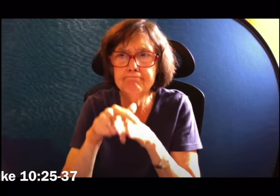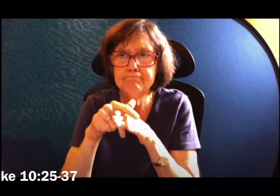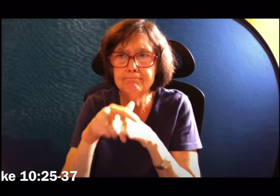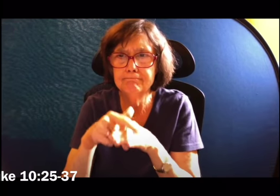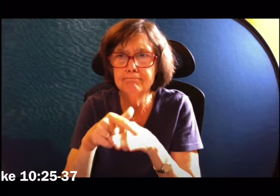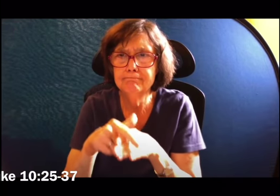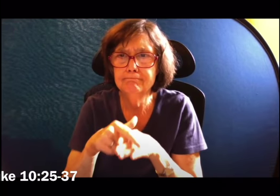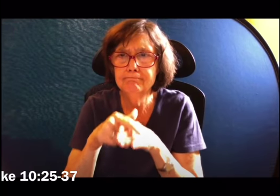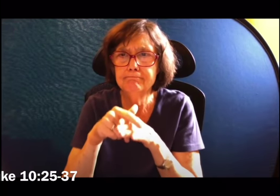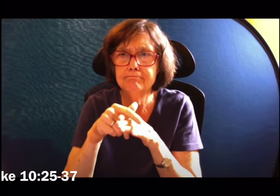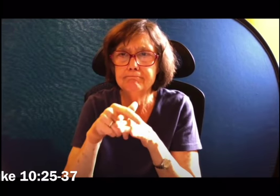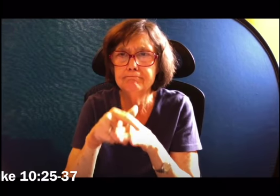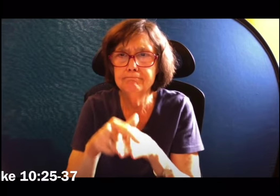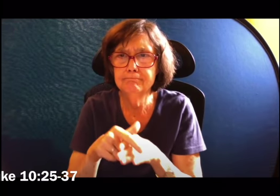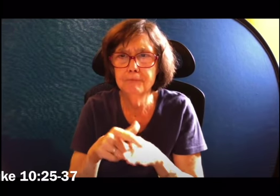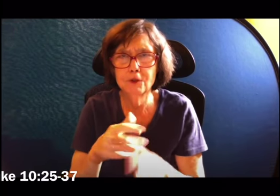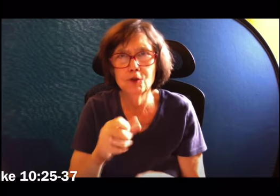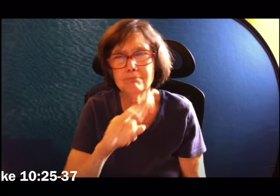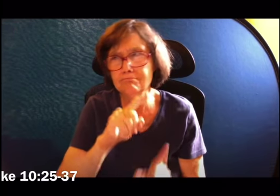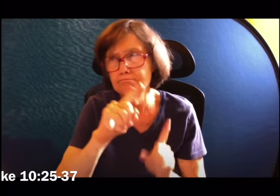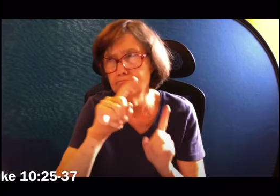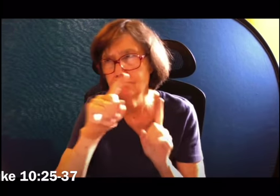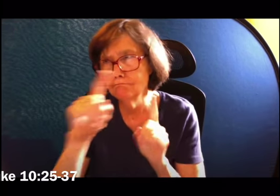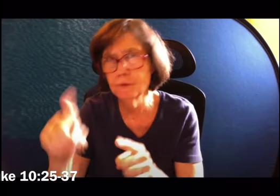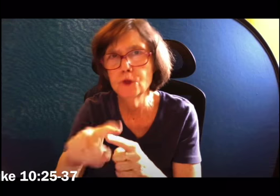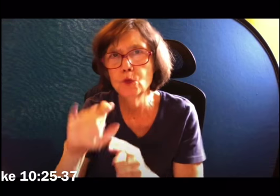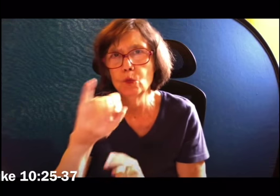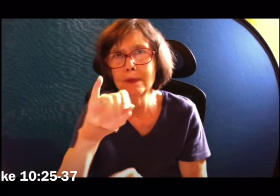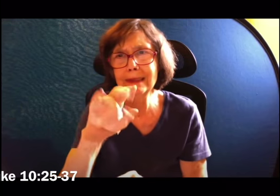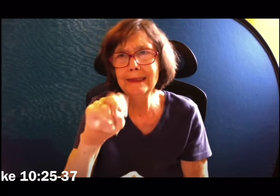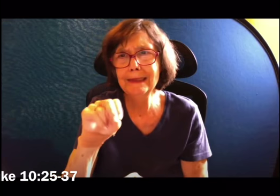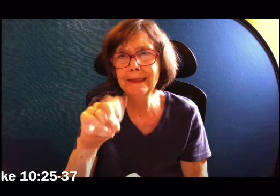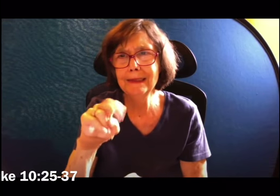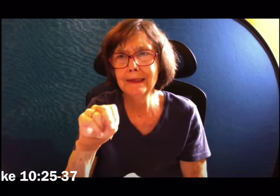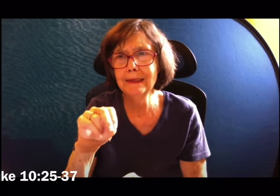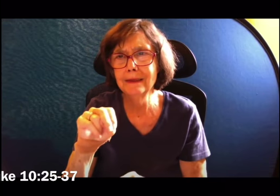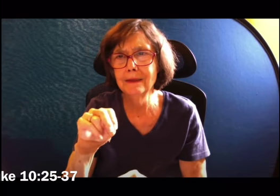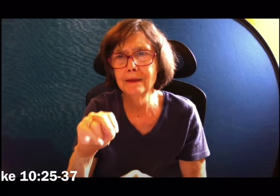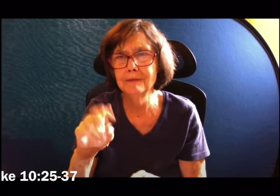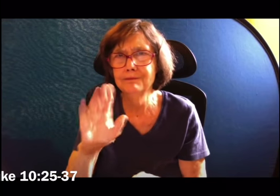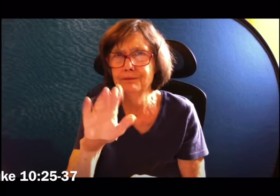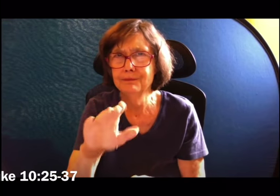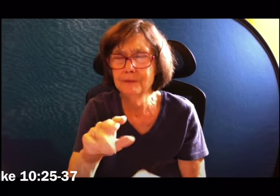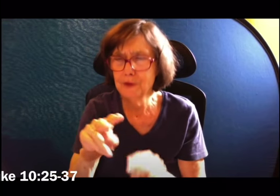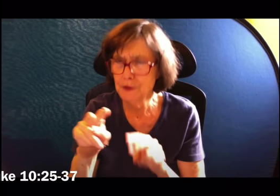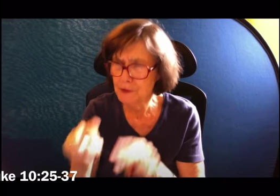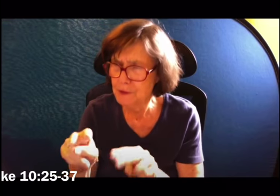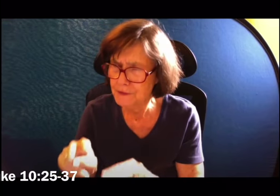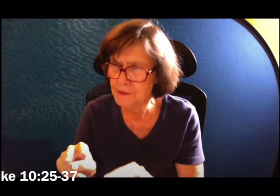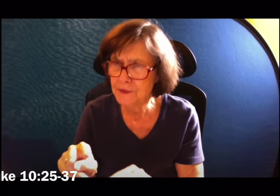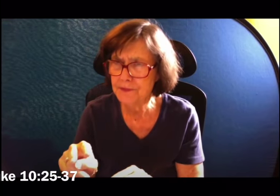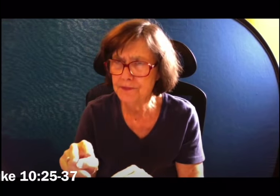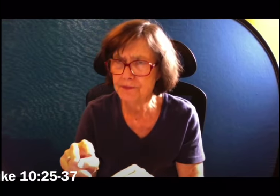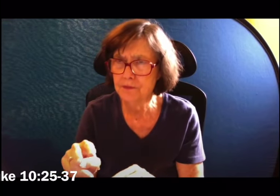them. Then he lifted him up on his own animal and took him to an inn and cared for him.